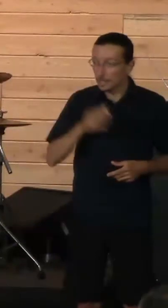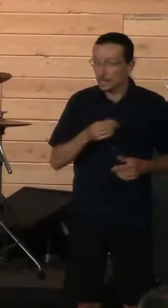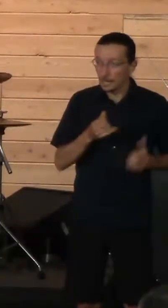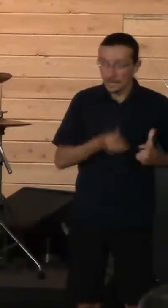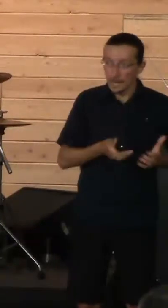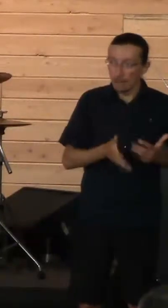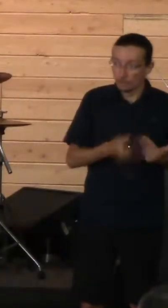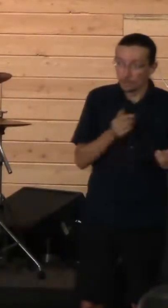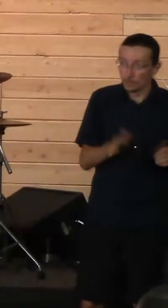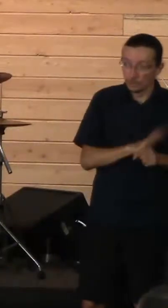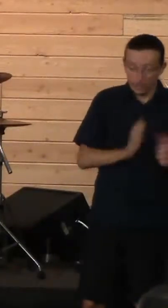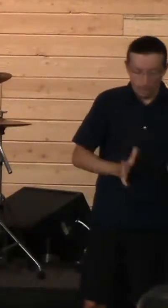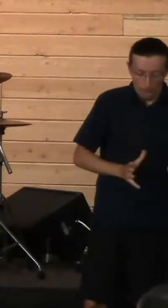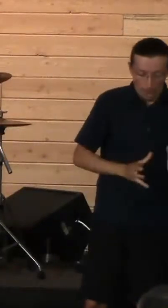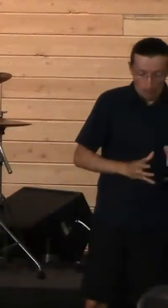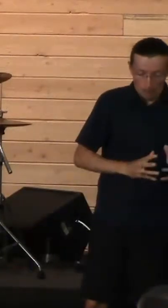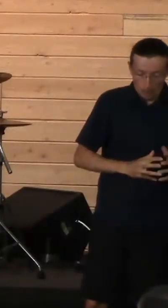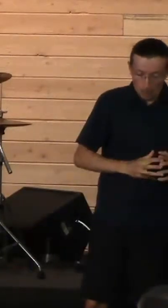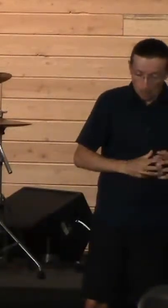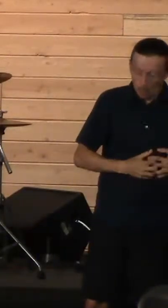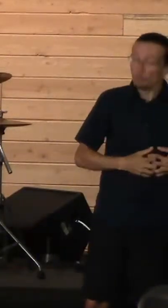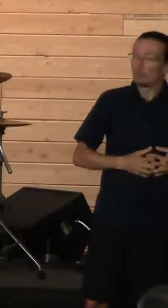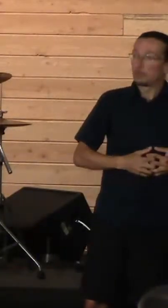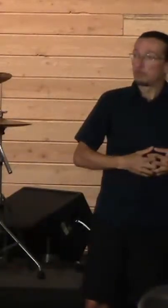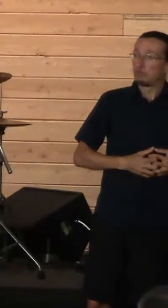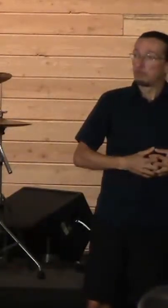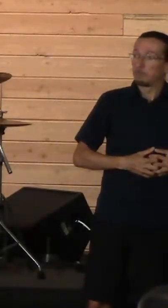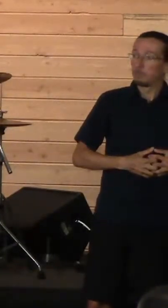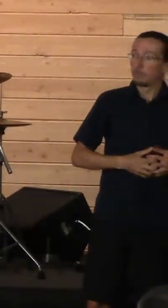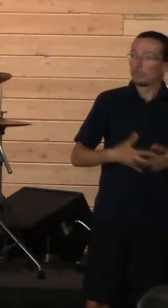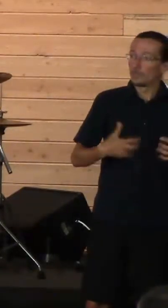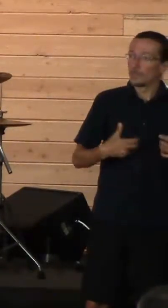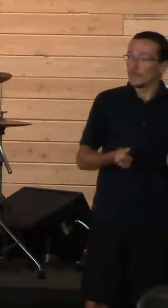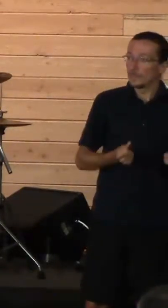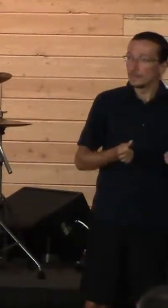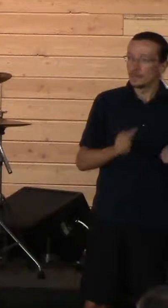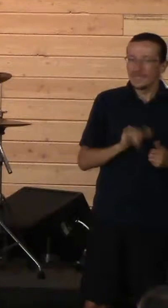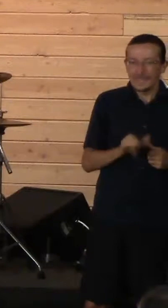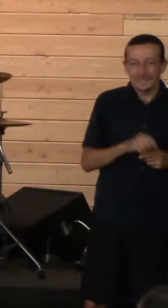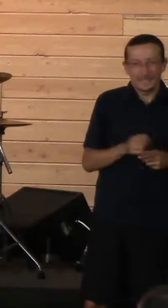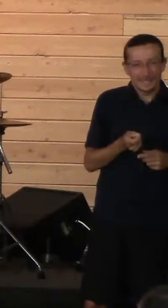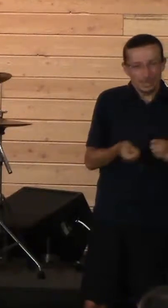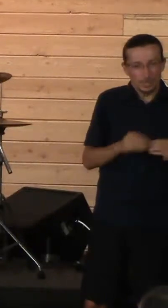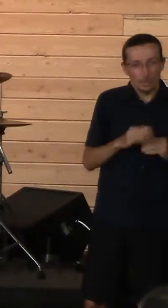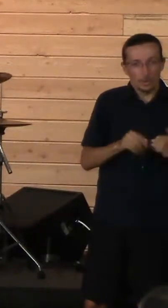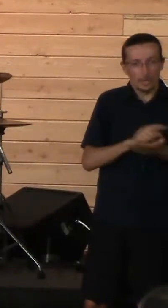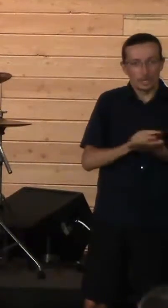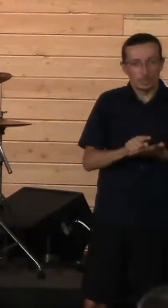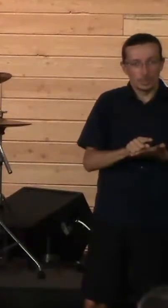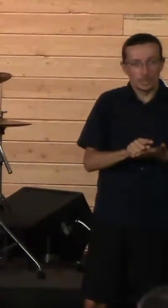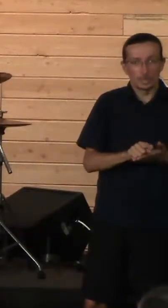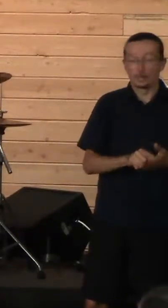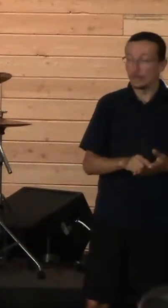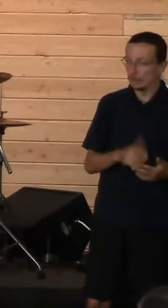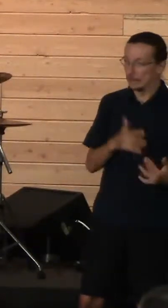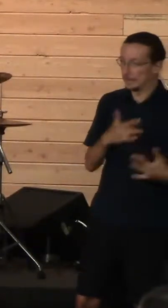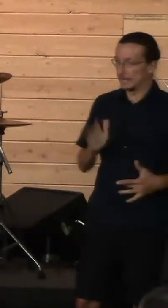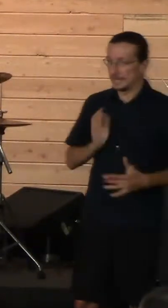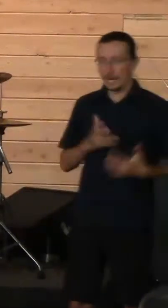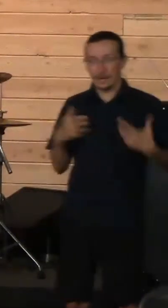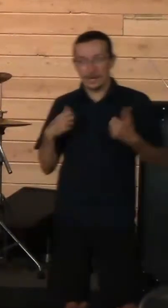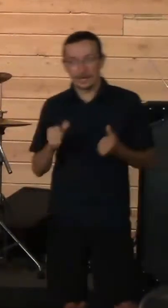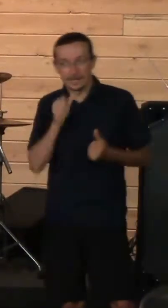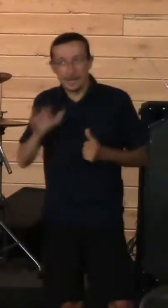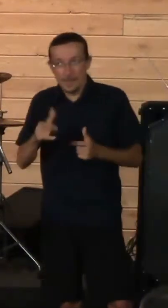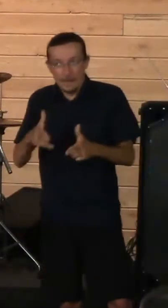almost completely healed. And that's just within, like, a little over a week. Our healing doesn't usually go that quickly.